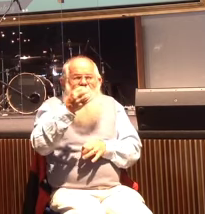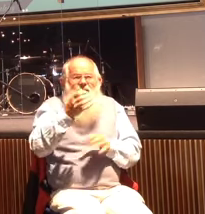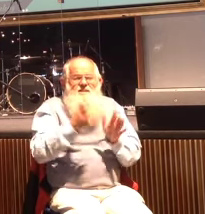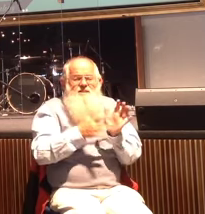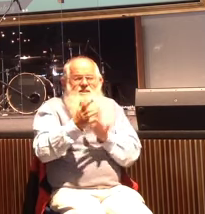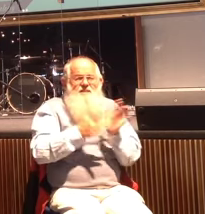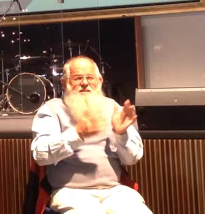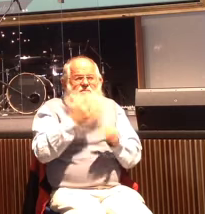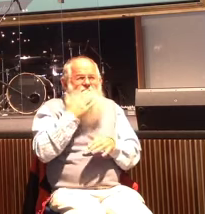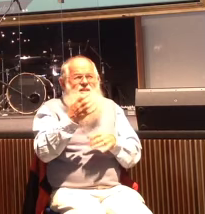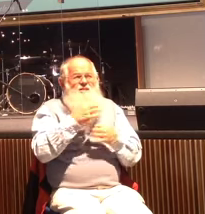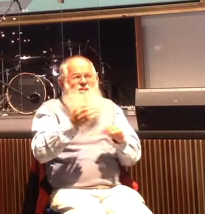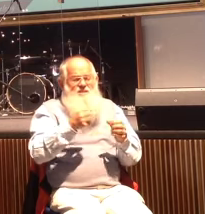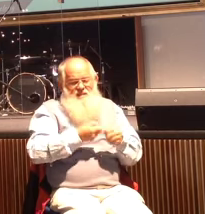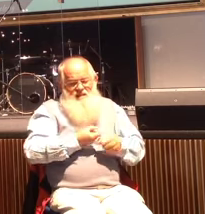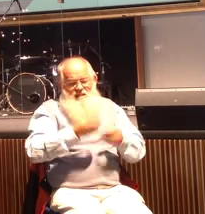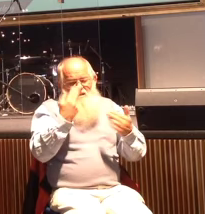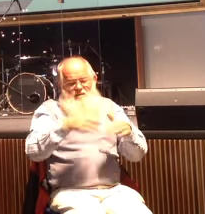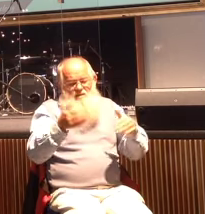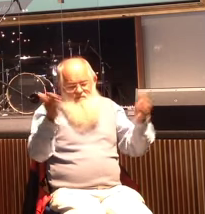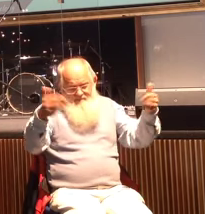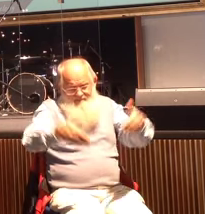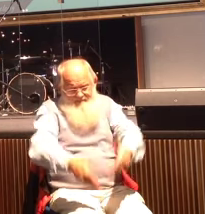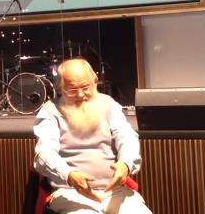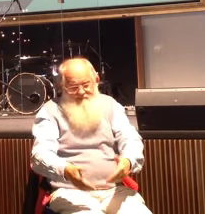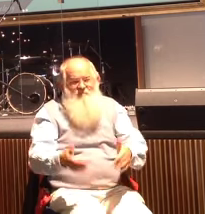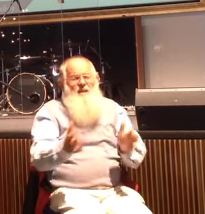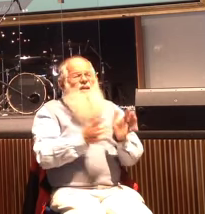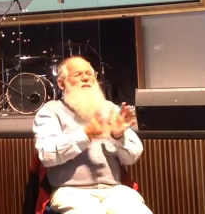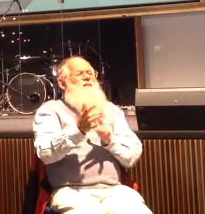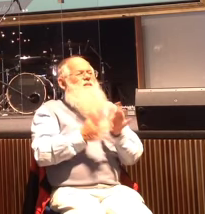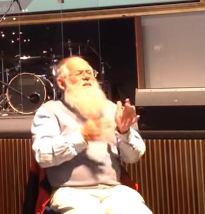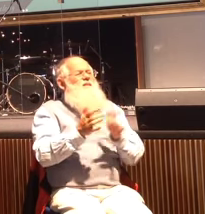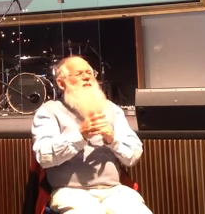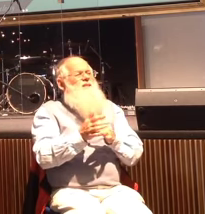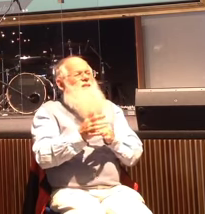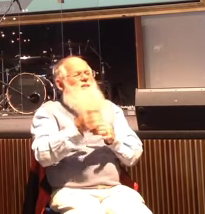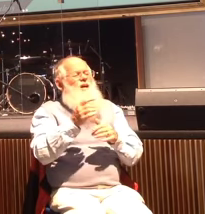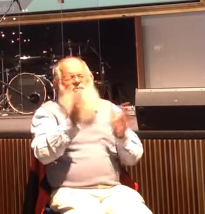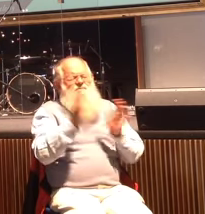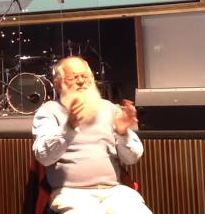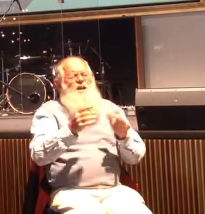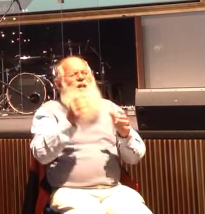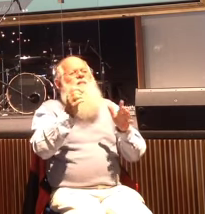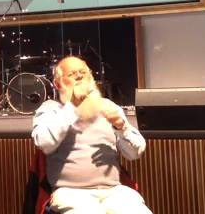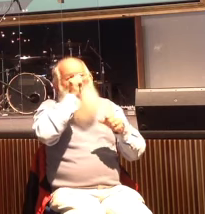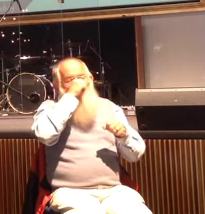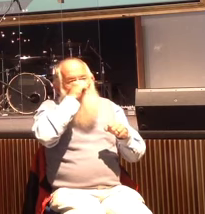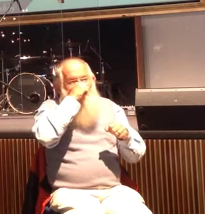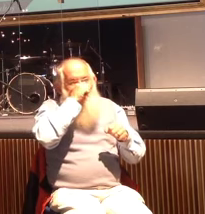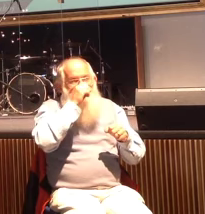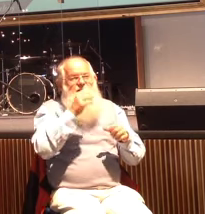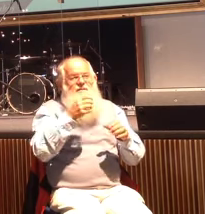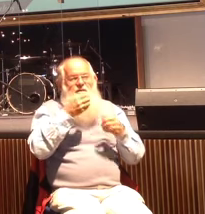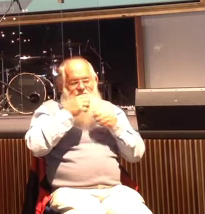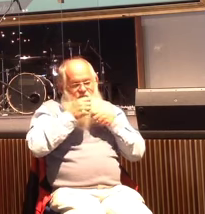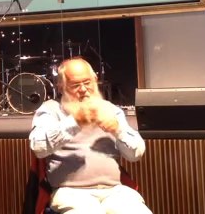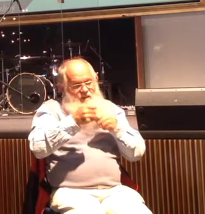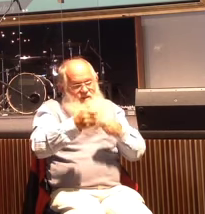into the abyss. A large herd of pigs was feeding there on the hillside. The demons begged Jesus to let him go into them.